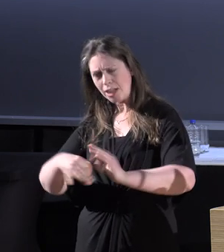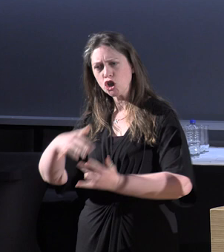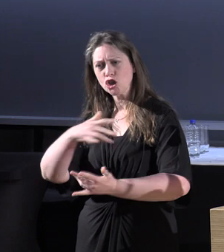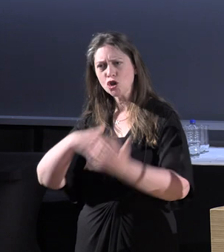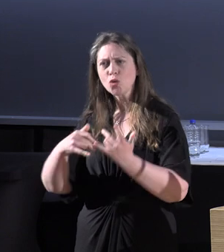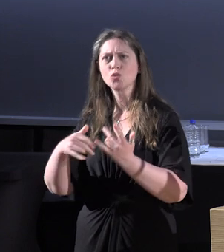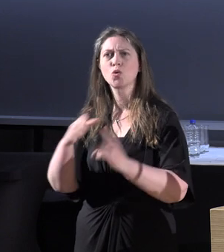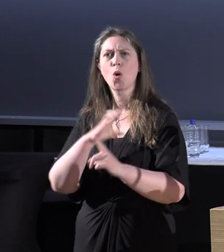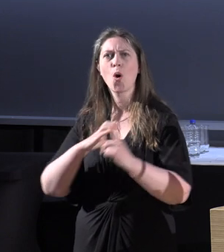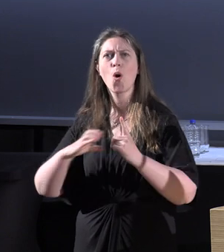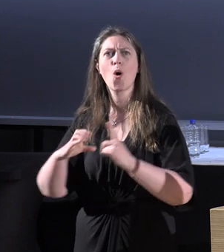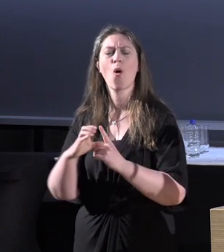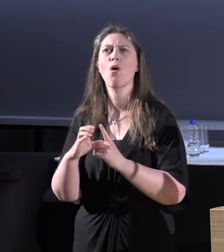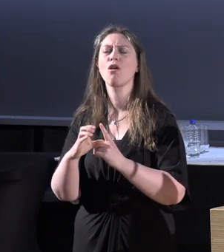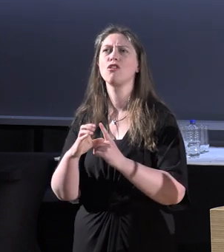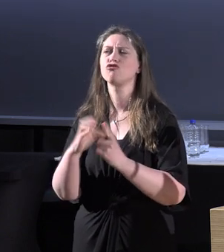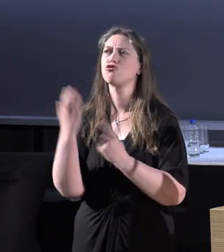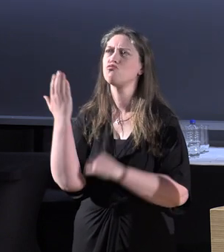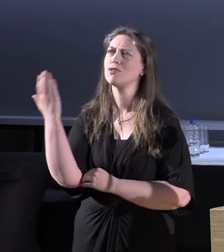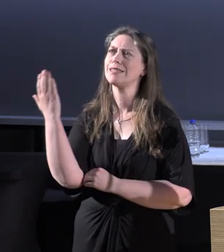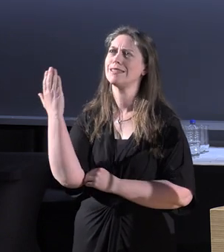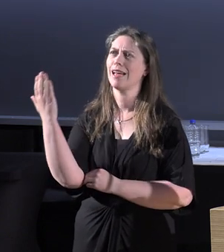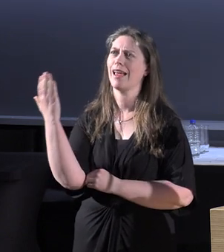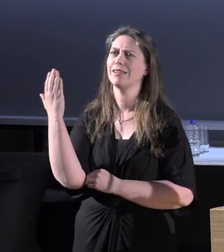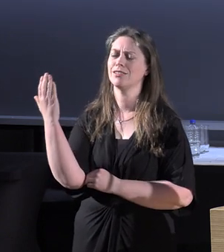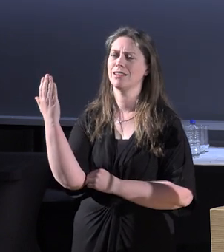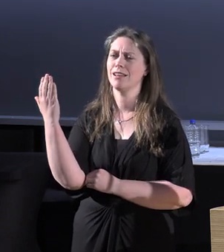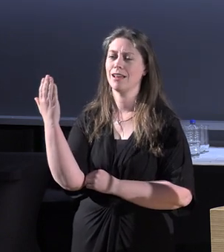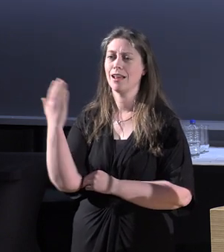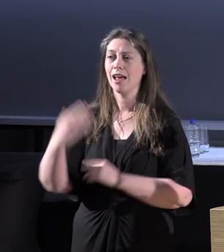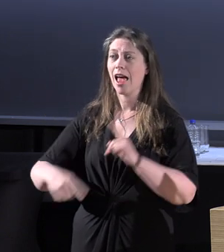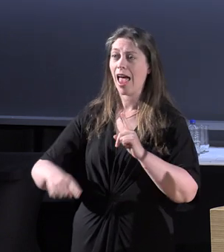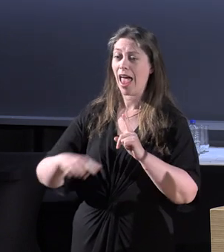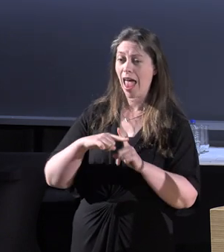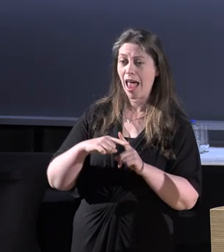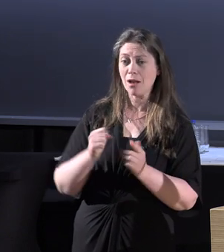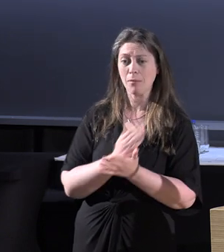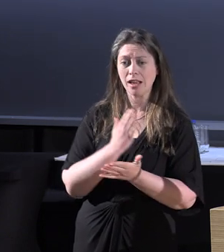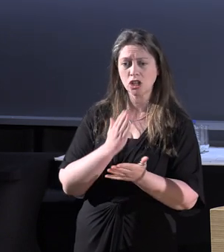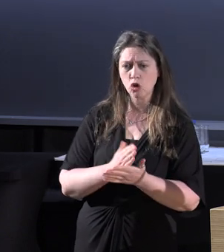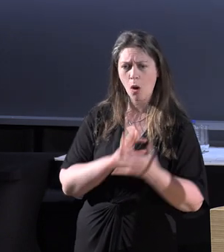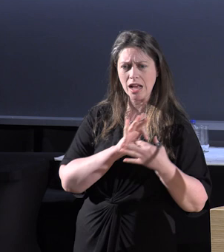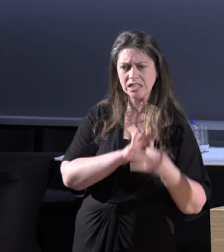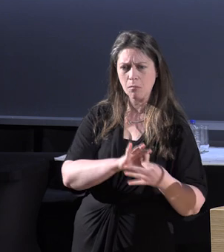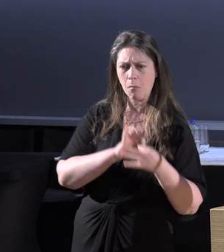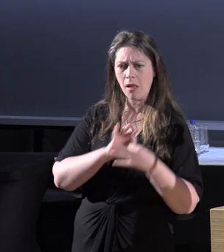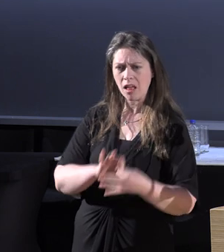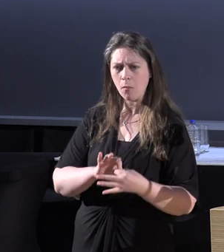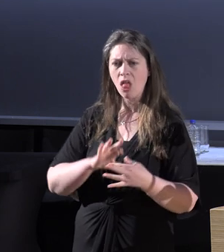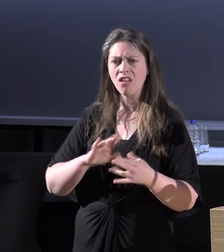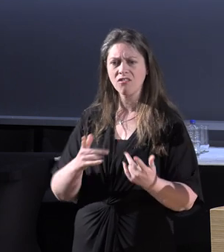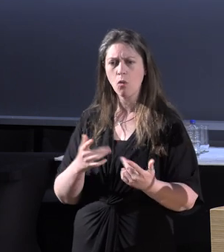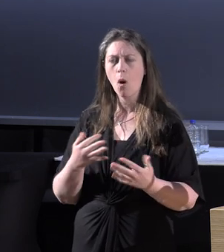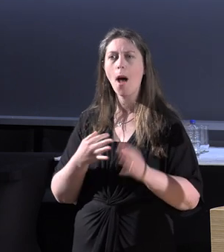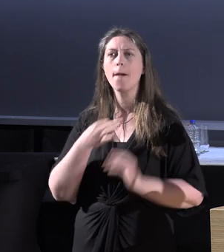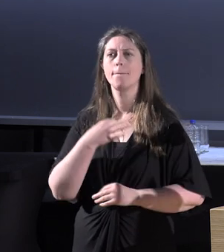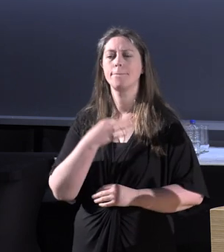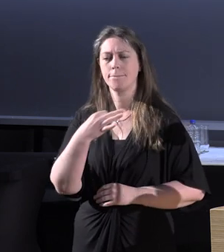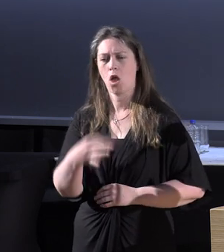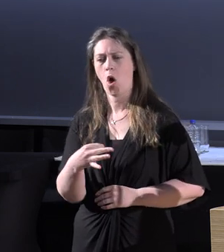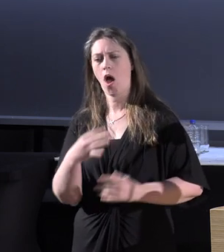-cultural presentation and make it applicable to an applied audience.